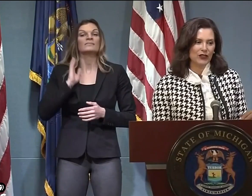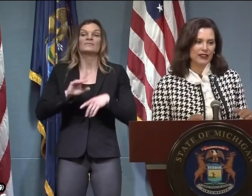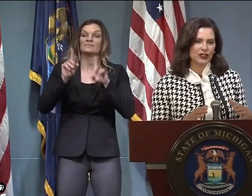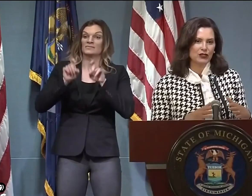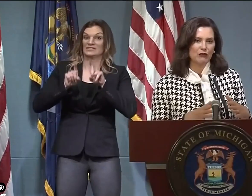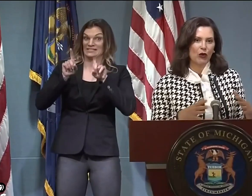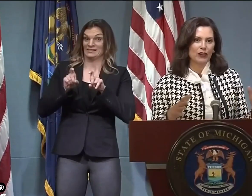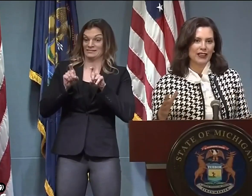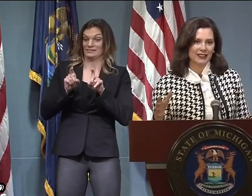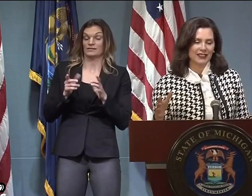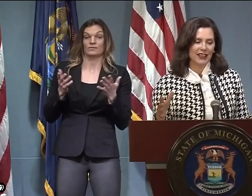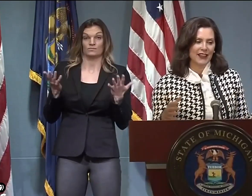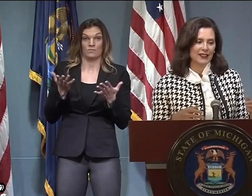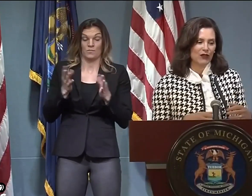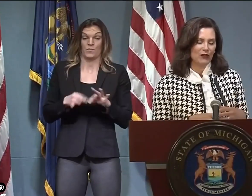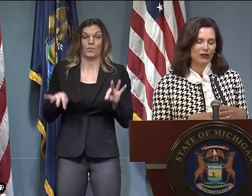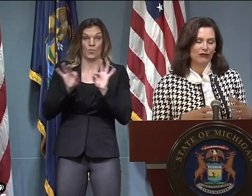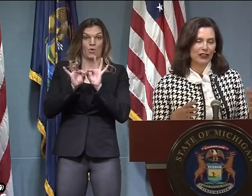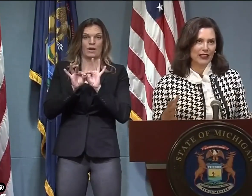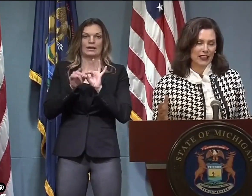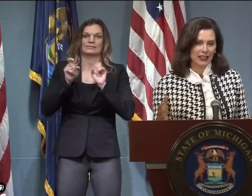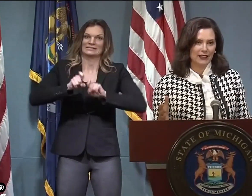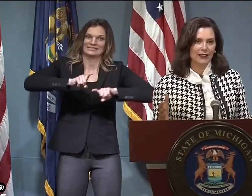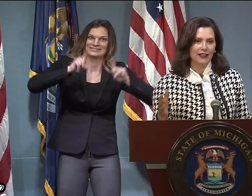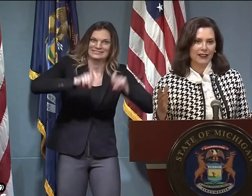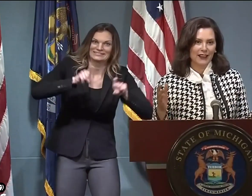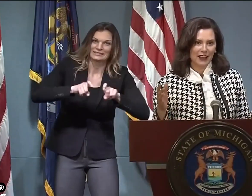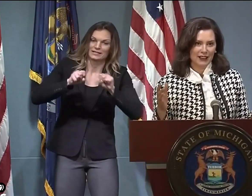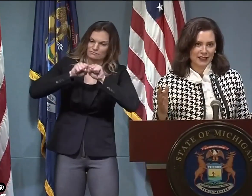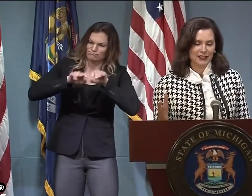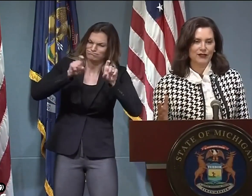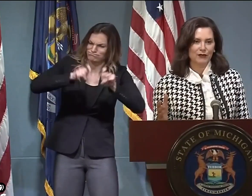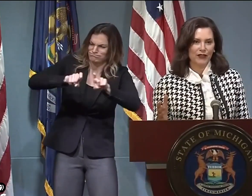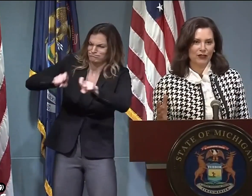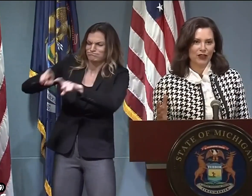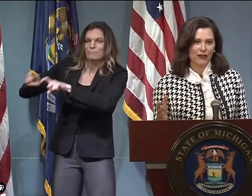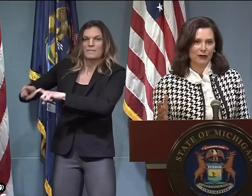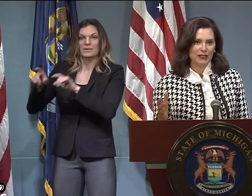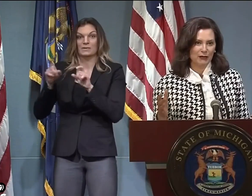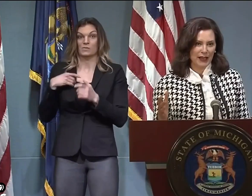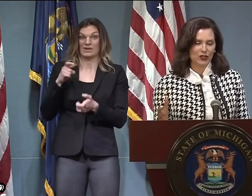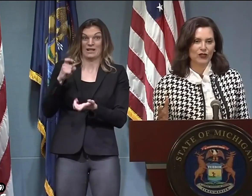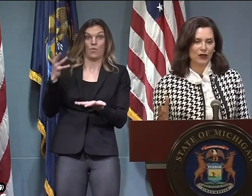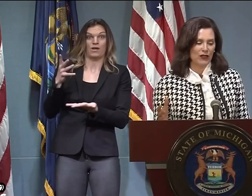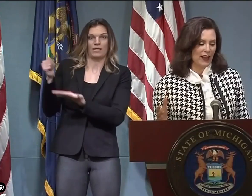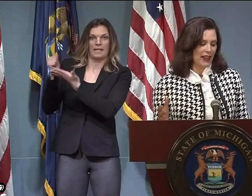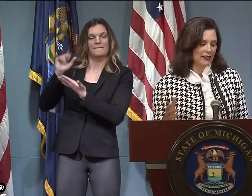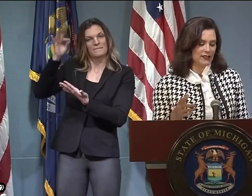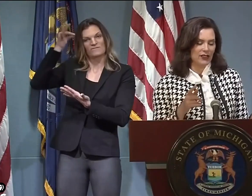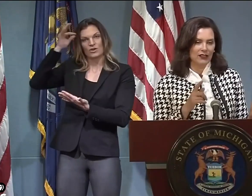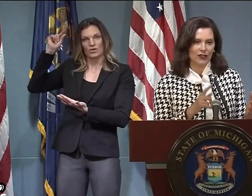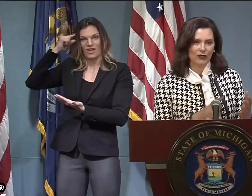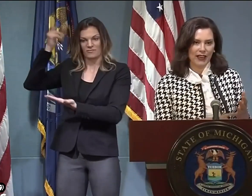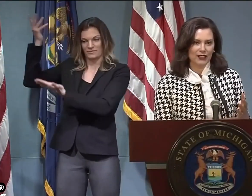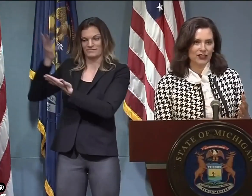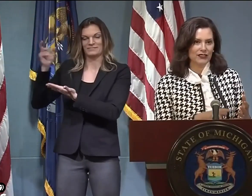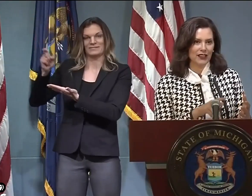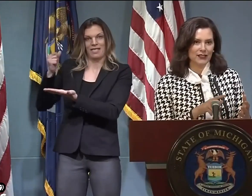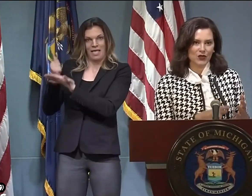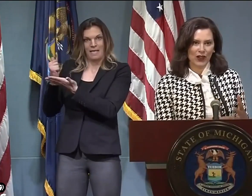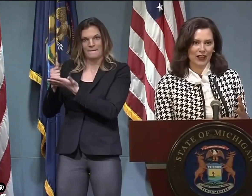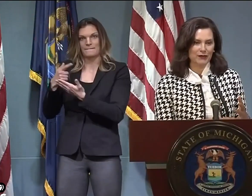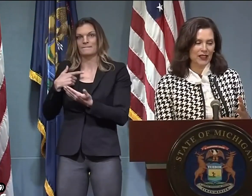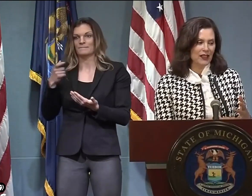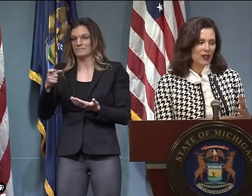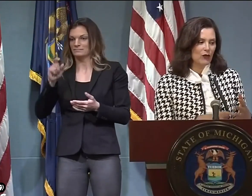the testing, the best thing we can do is do more testing. And that's why we really need assistance from the federal government to make